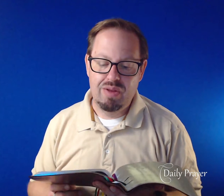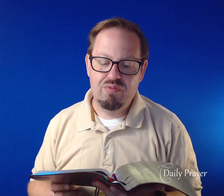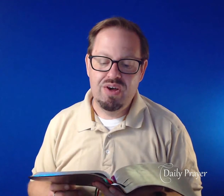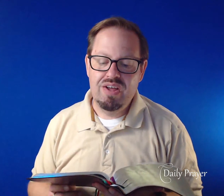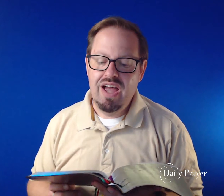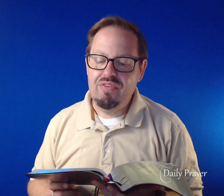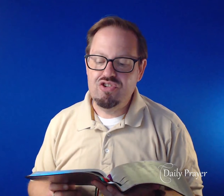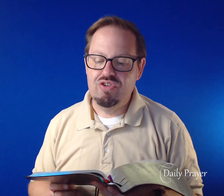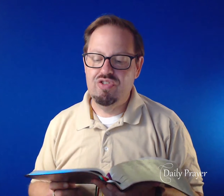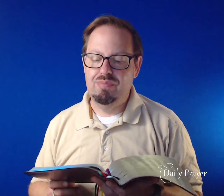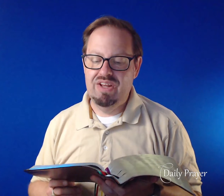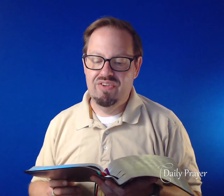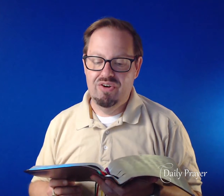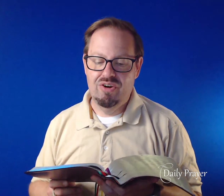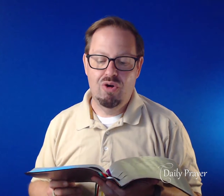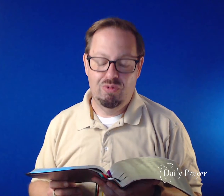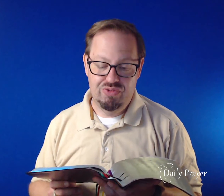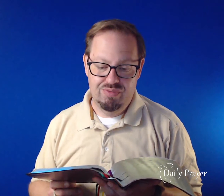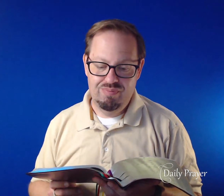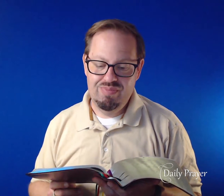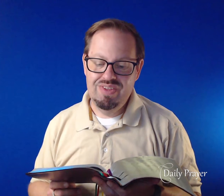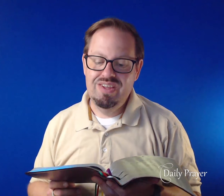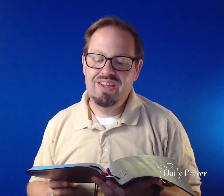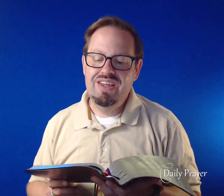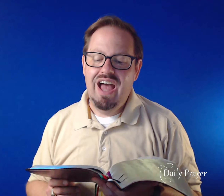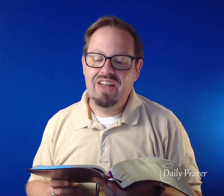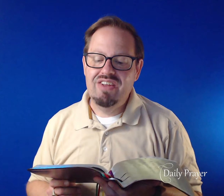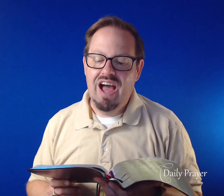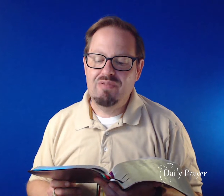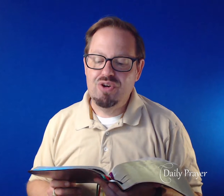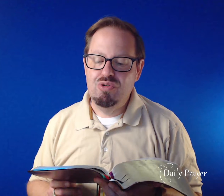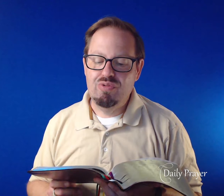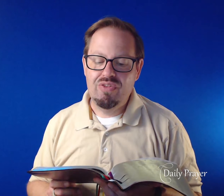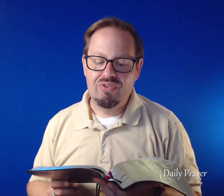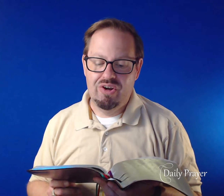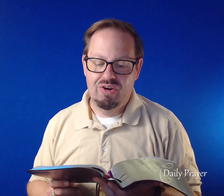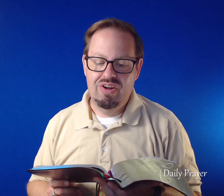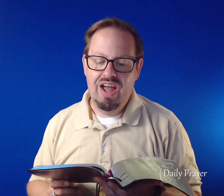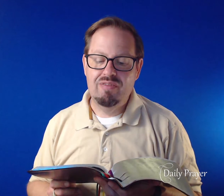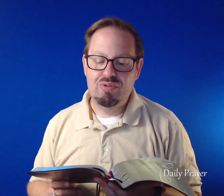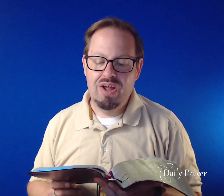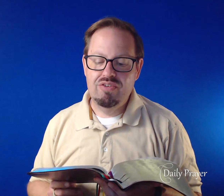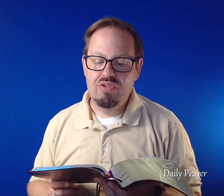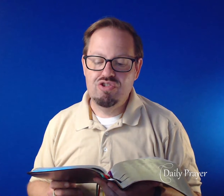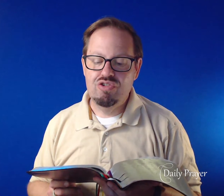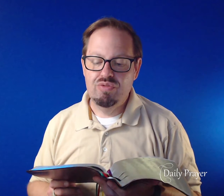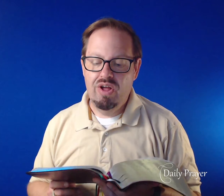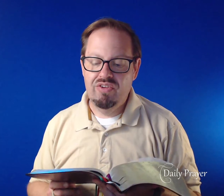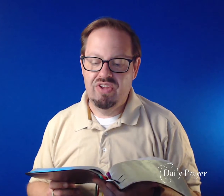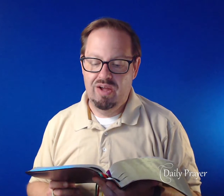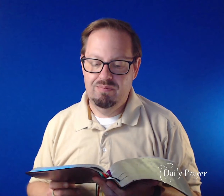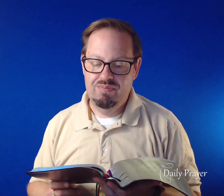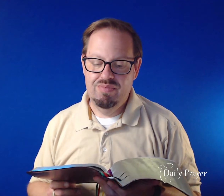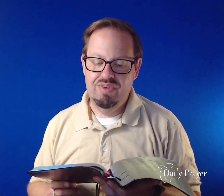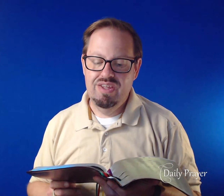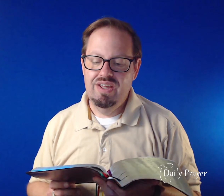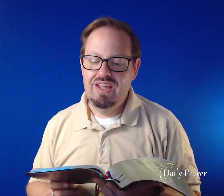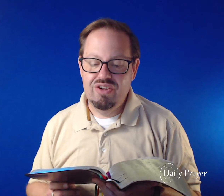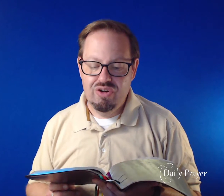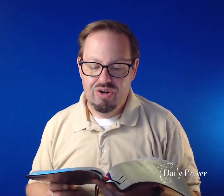Nympha and the church that meets in her house. And after you have read this letter, have it read to the church of Laodicea. In turn,